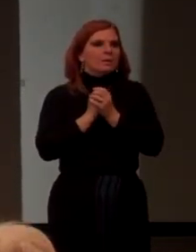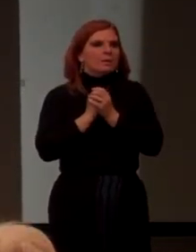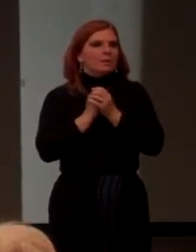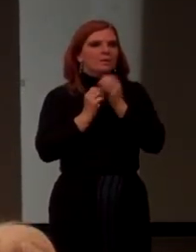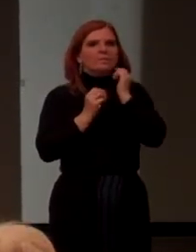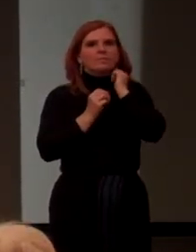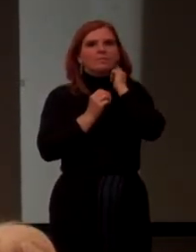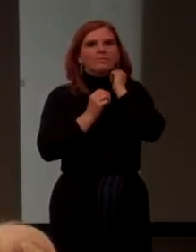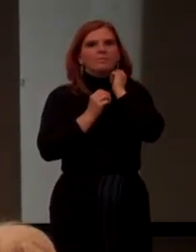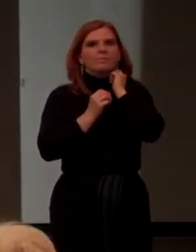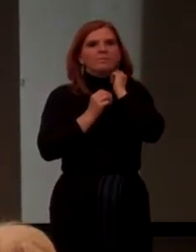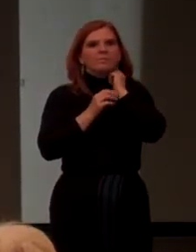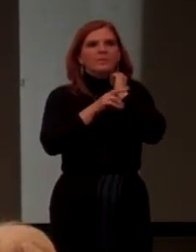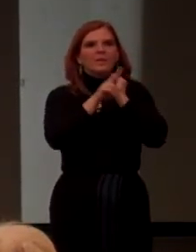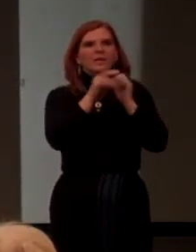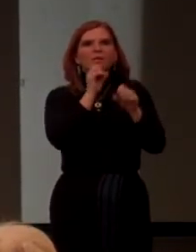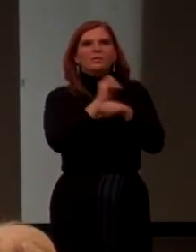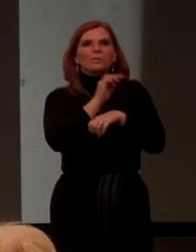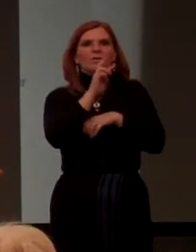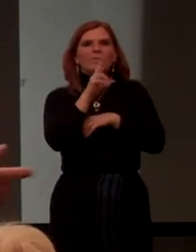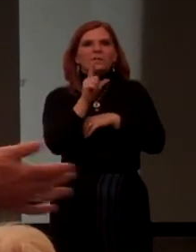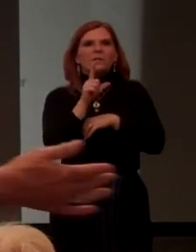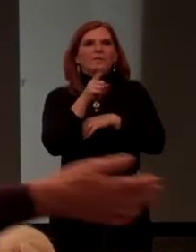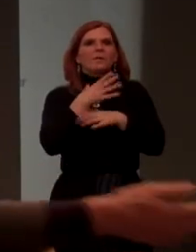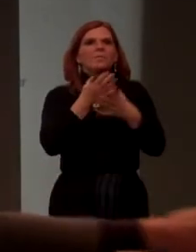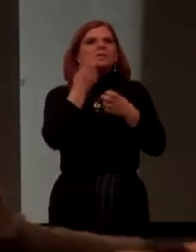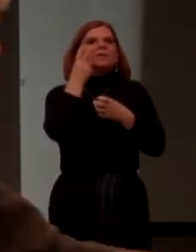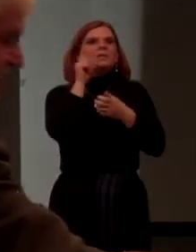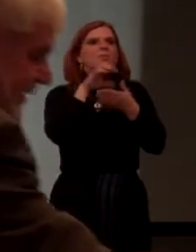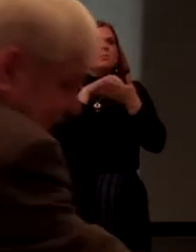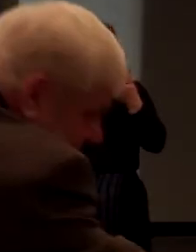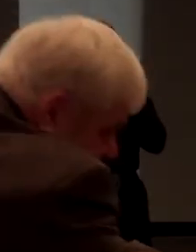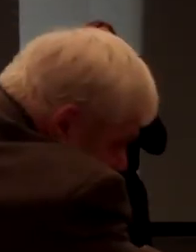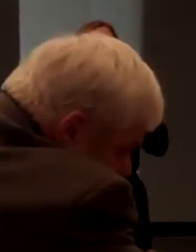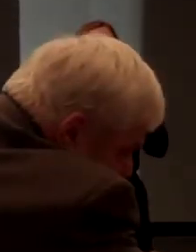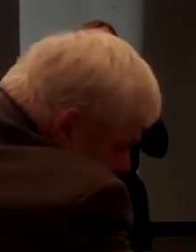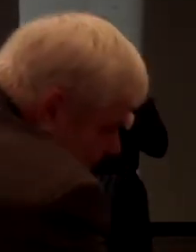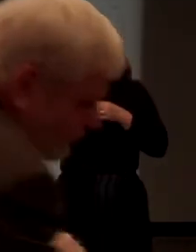See, Mr. Stilwell worked for West Liberty, and he probably learned how to do this at West Liberty.